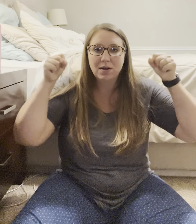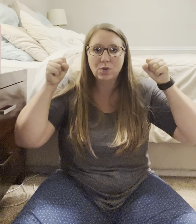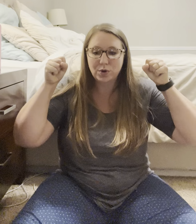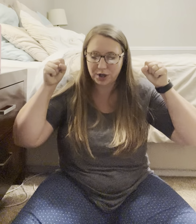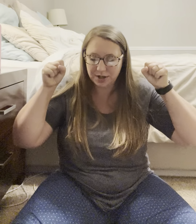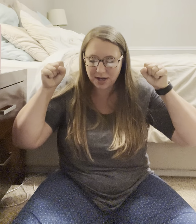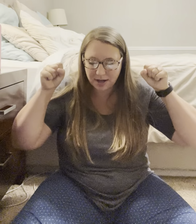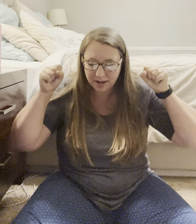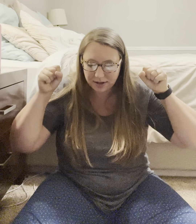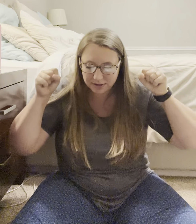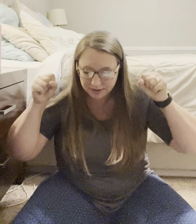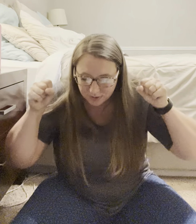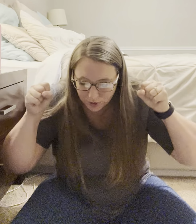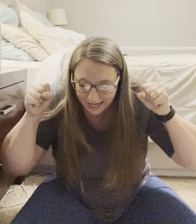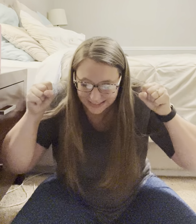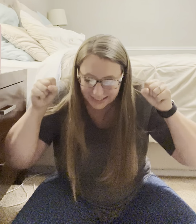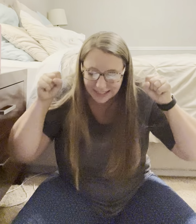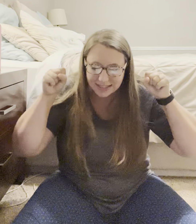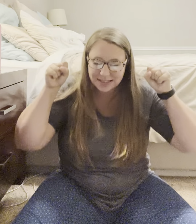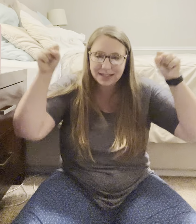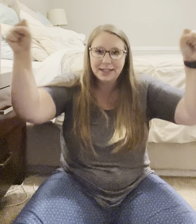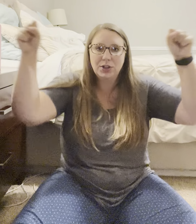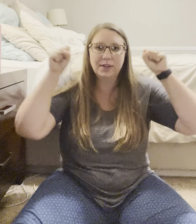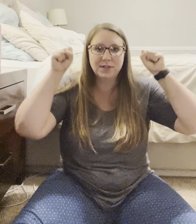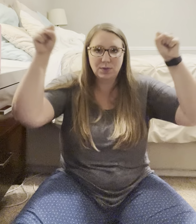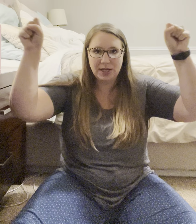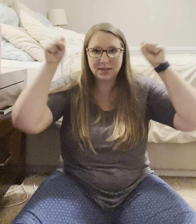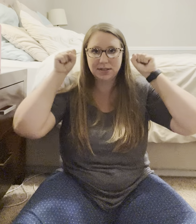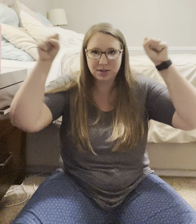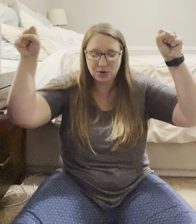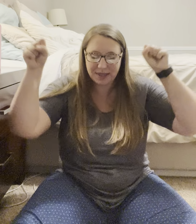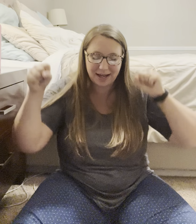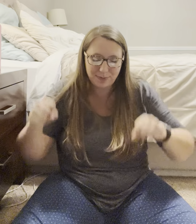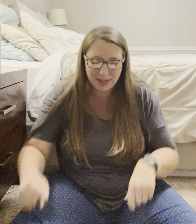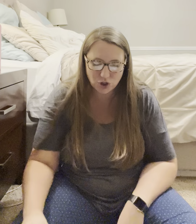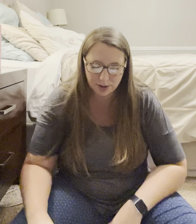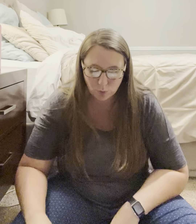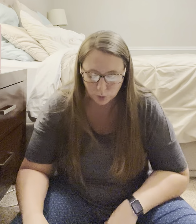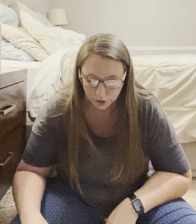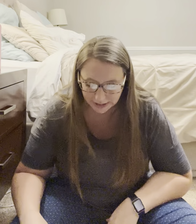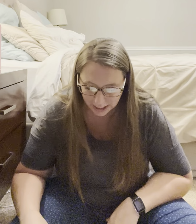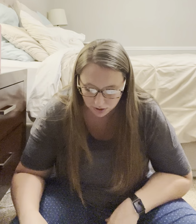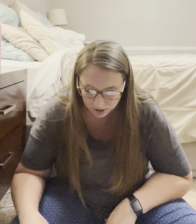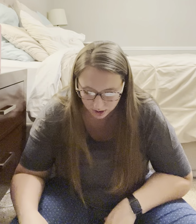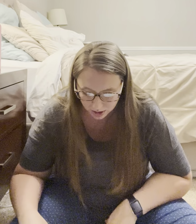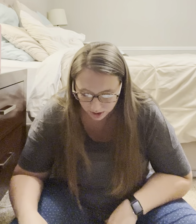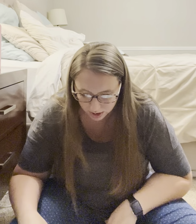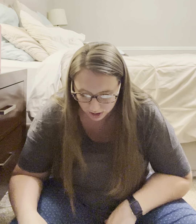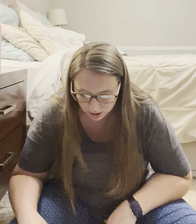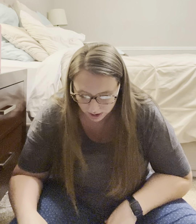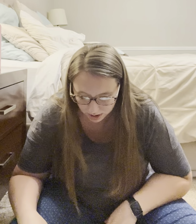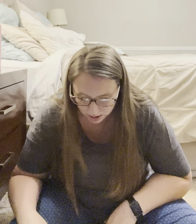Or, uh, or S hands. Like you're lifting weights. So, that can be gym or working out. Uh,